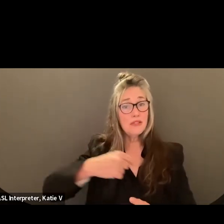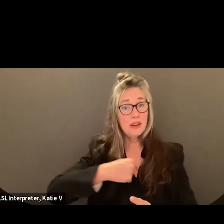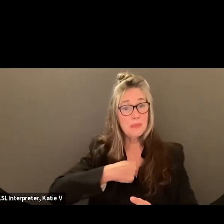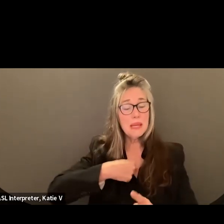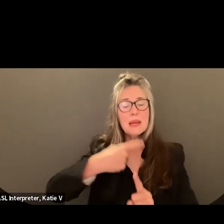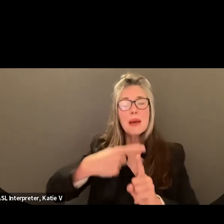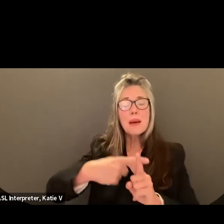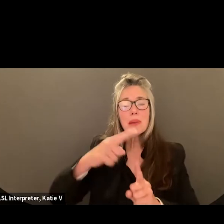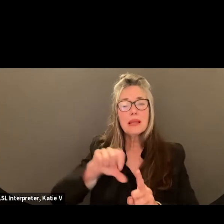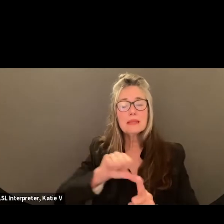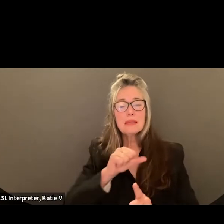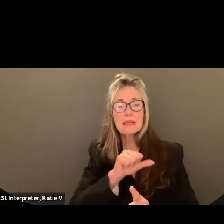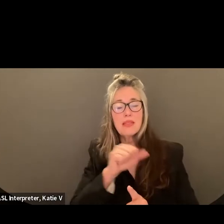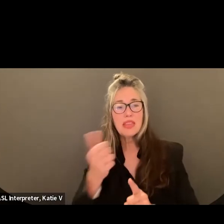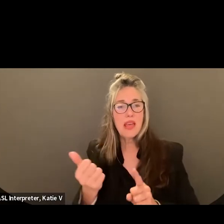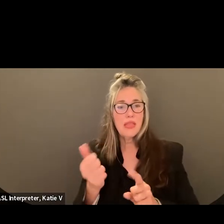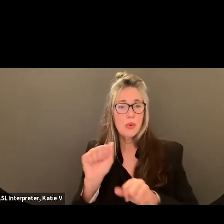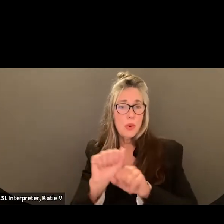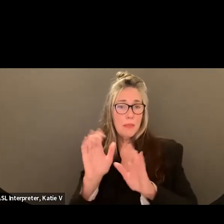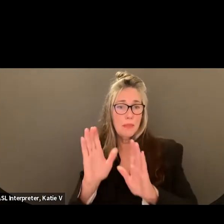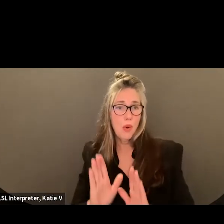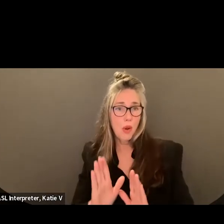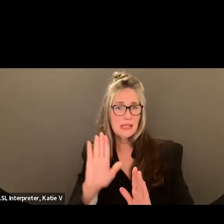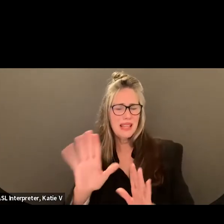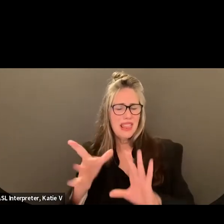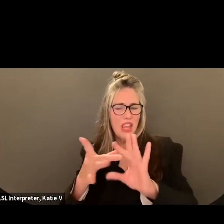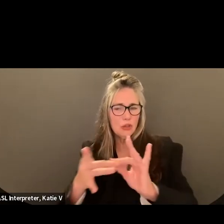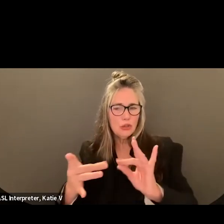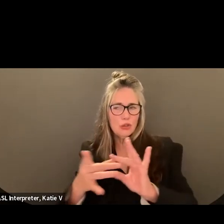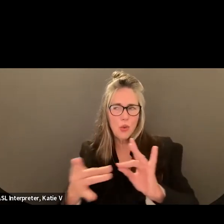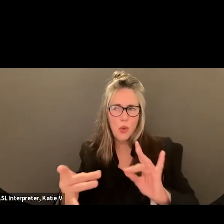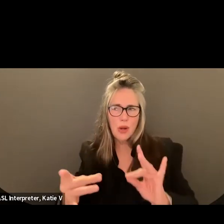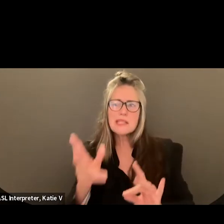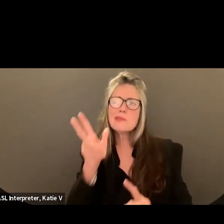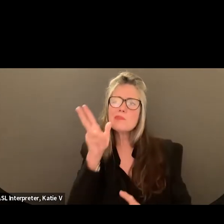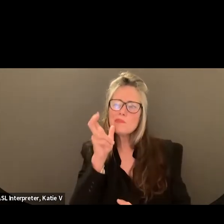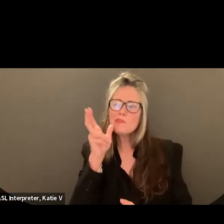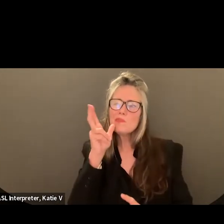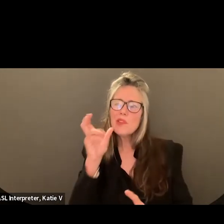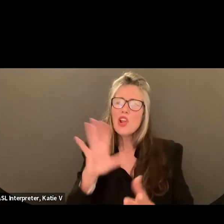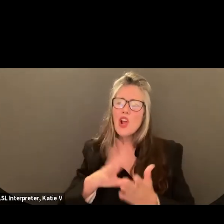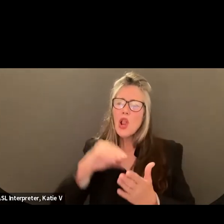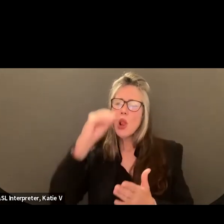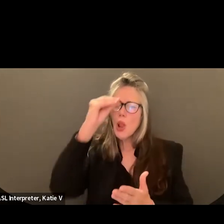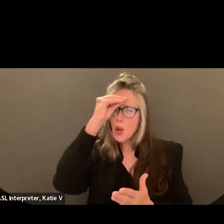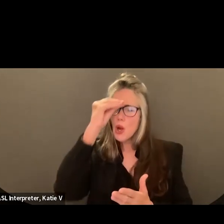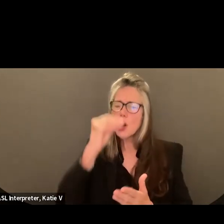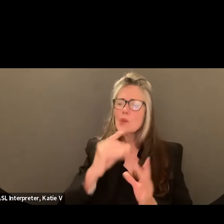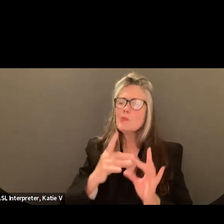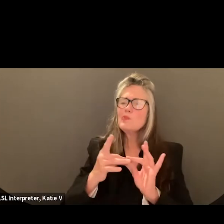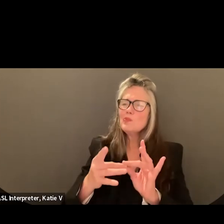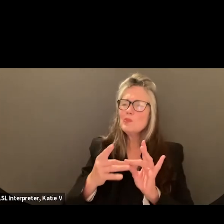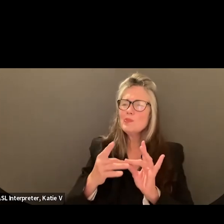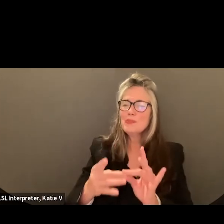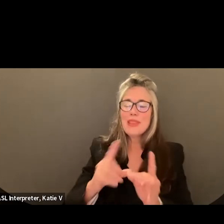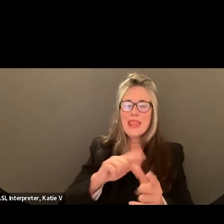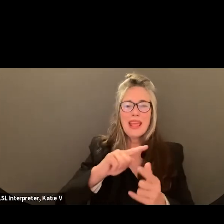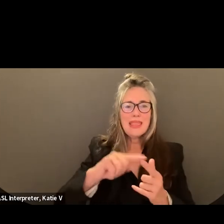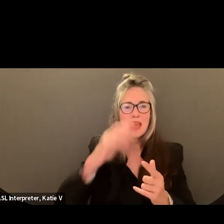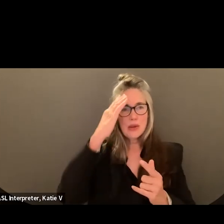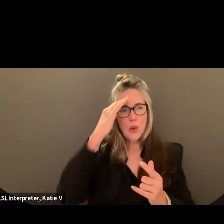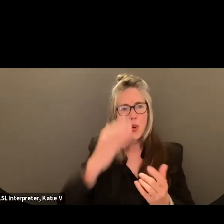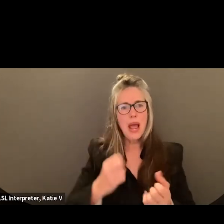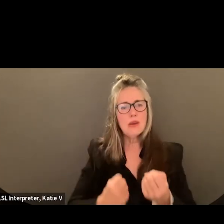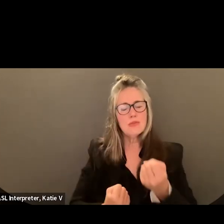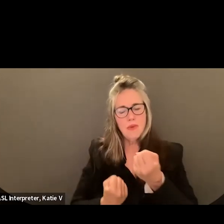stories and advocacy so that we can continue to advocate for more resources at all levels, both in our school system, in our